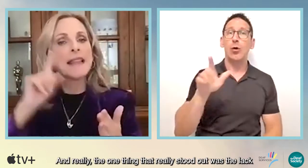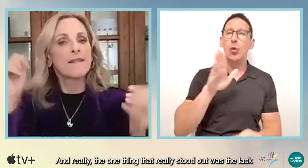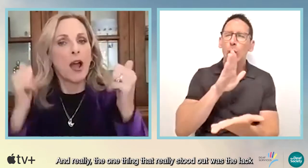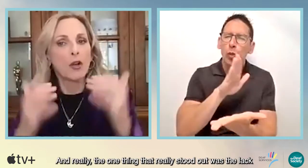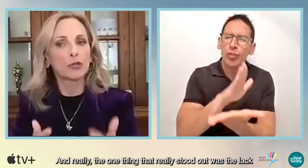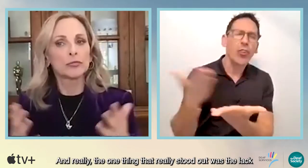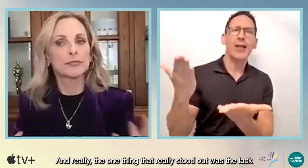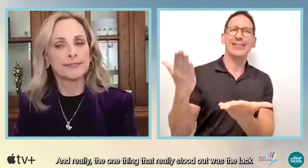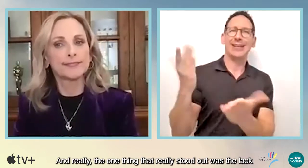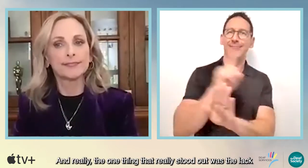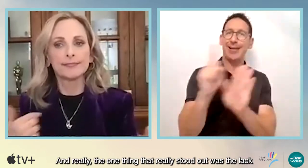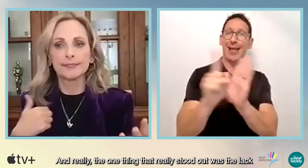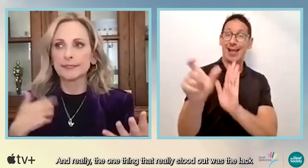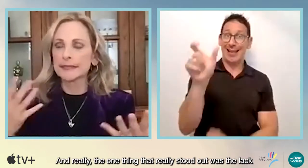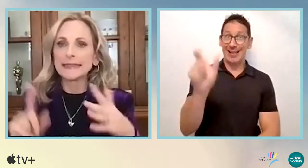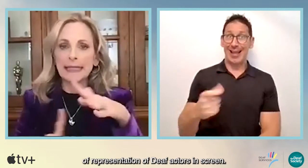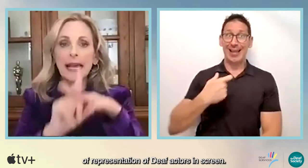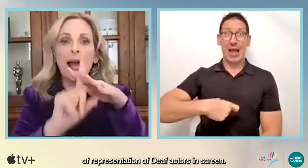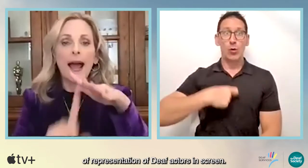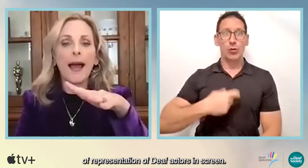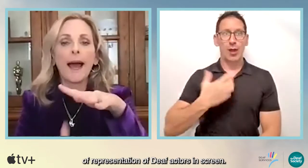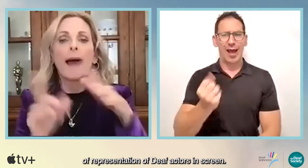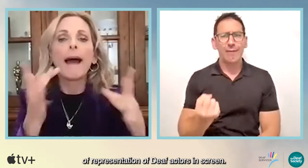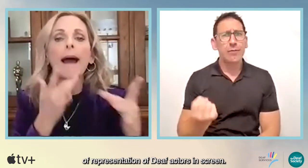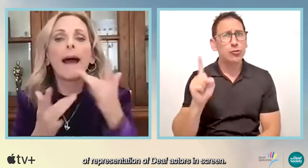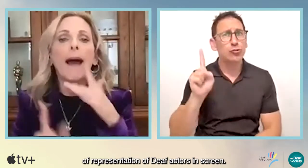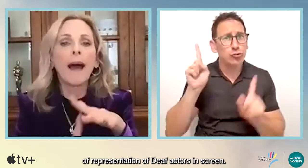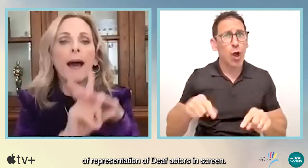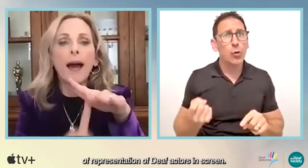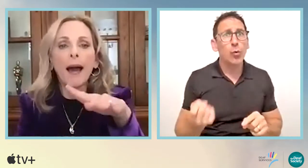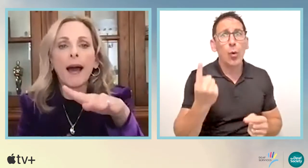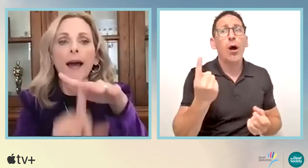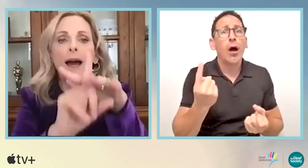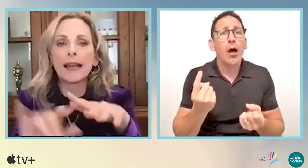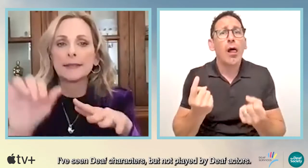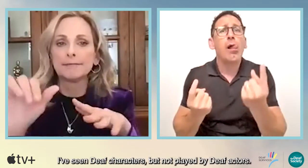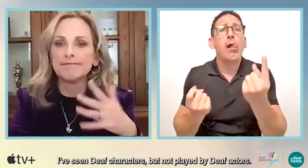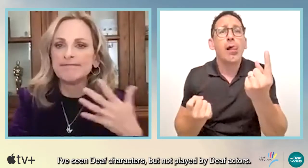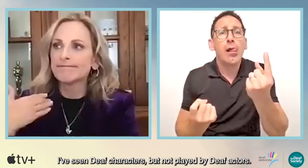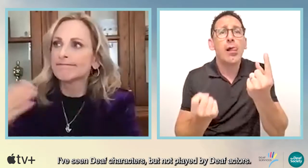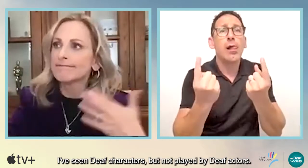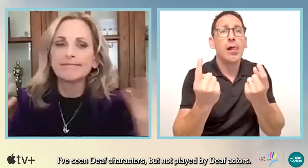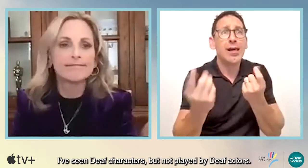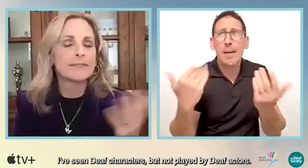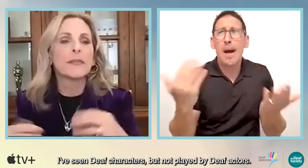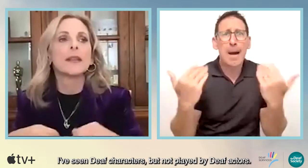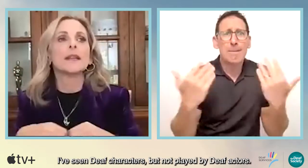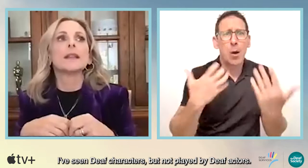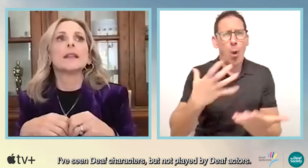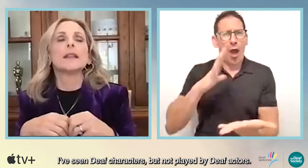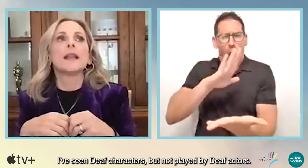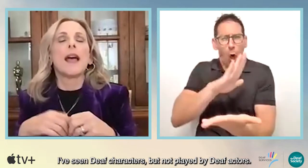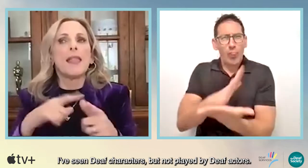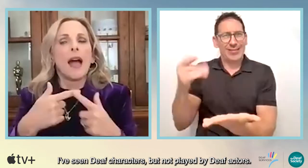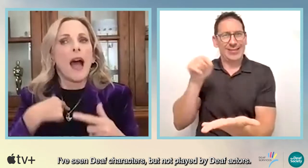really, the one thing that really stood out was the lack of representation of deaf actors in screen. I've seen deaf characters, but not played by deaf